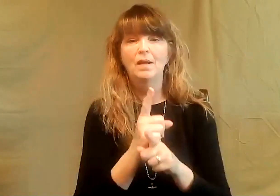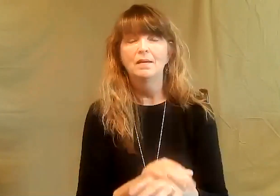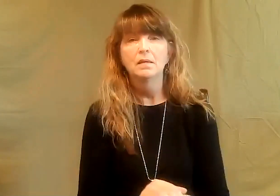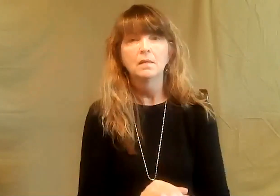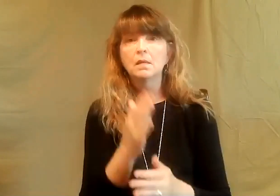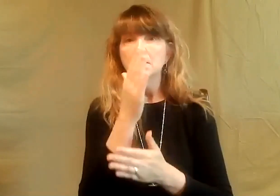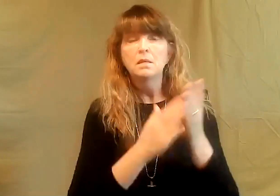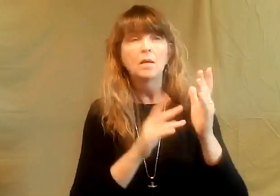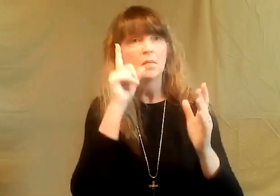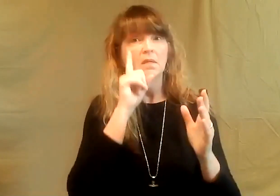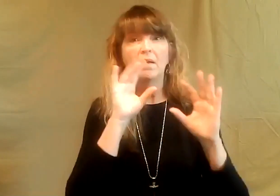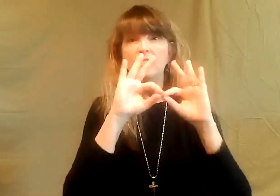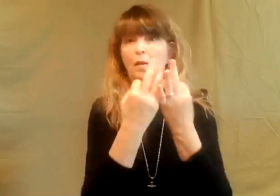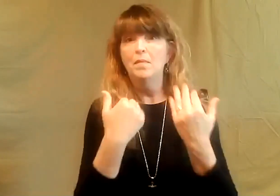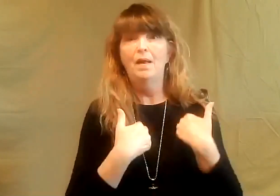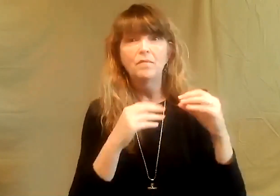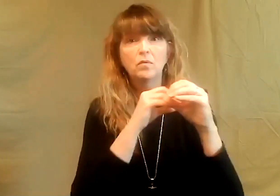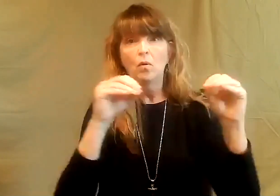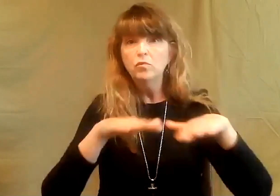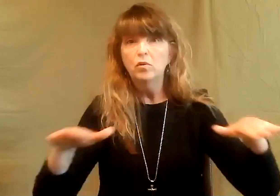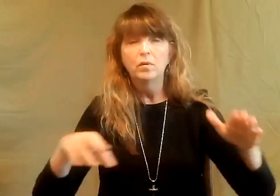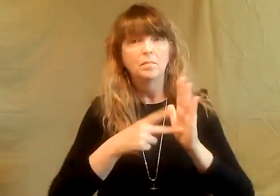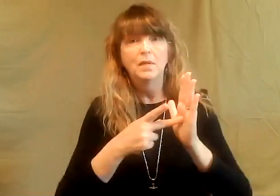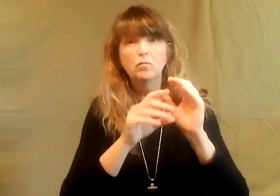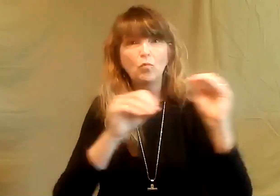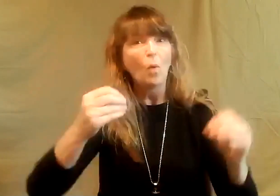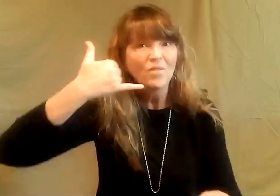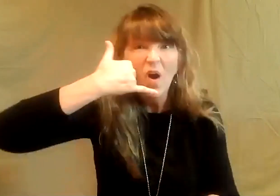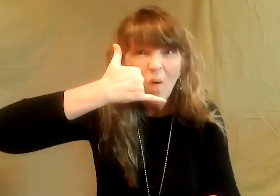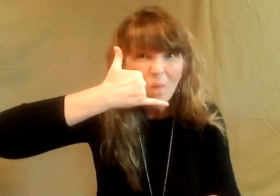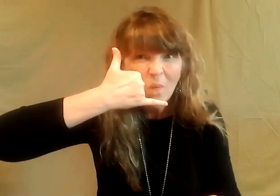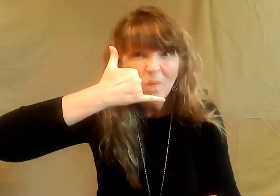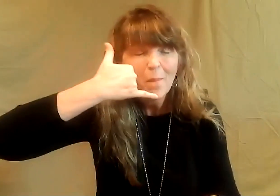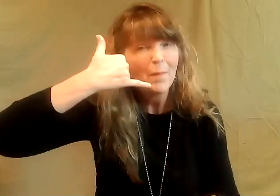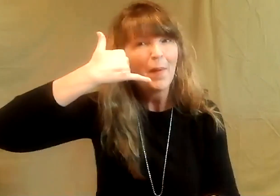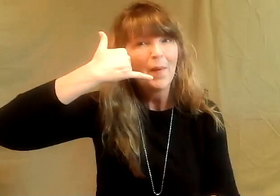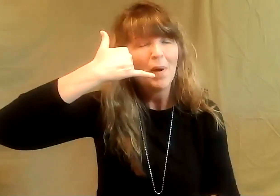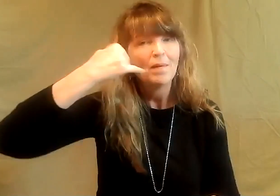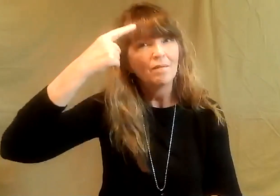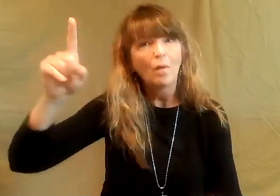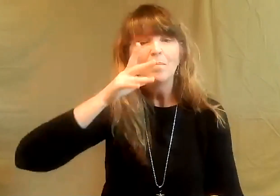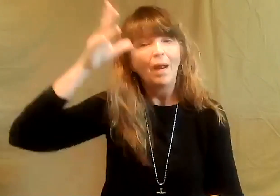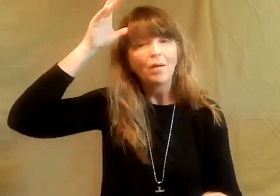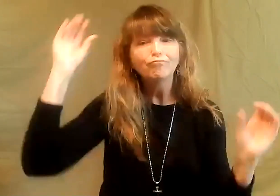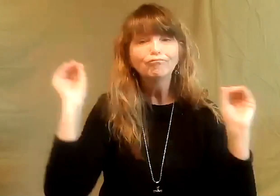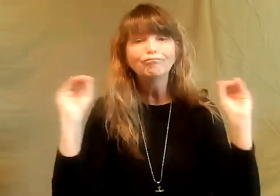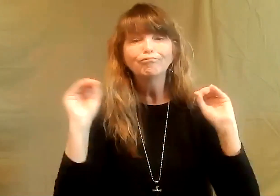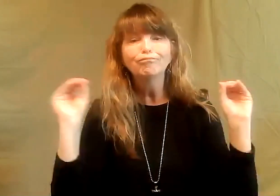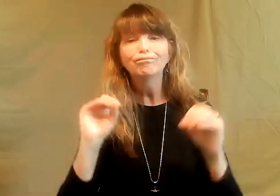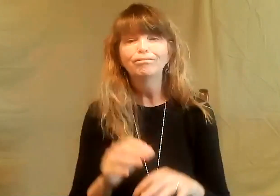so it was really hard to communicate and some families didn't have kids meant they didn't have any phones so